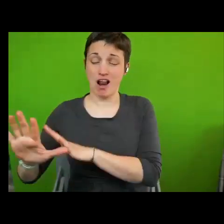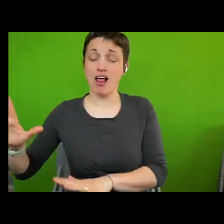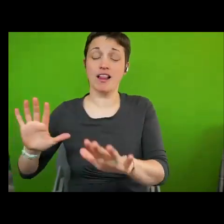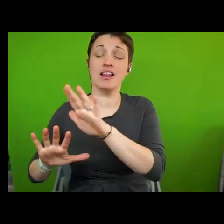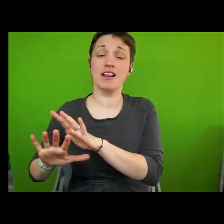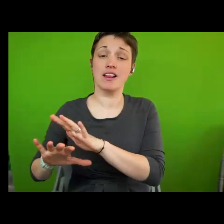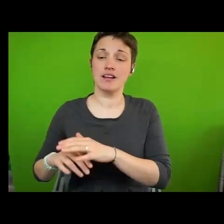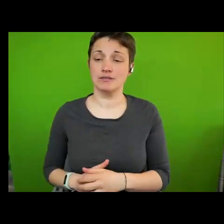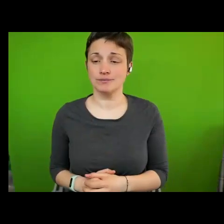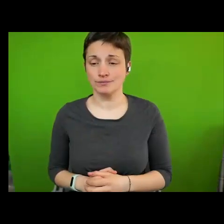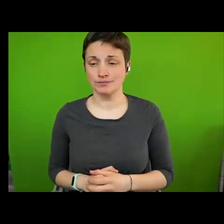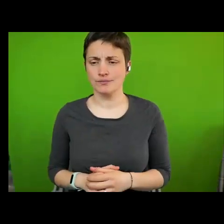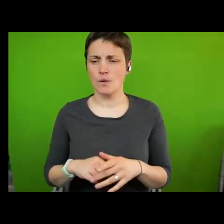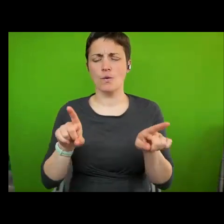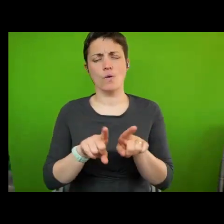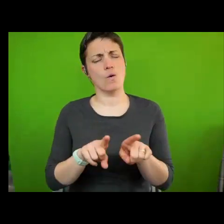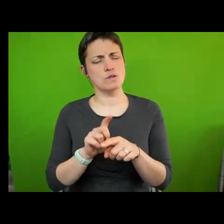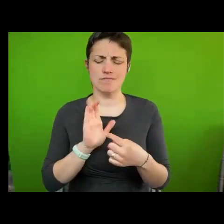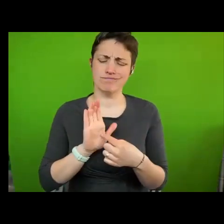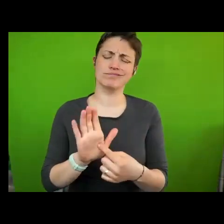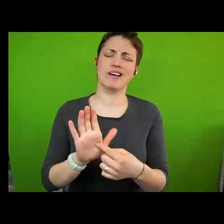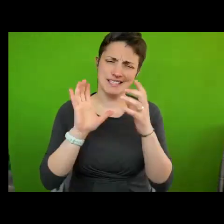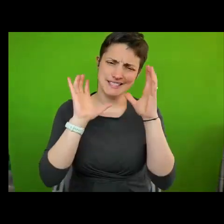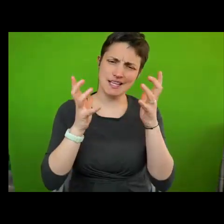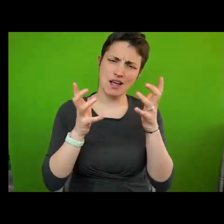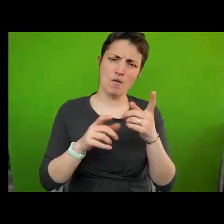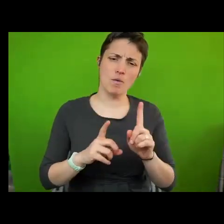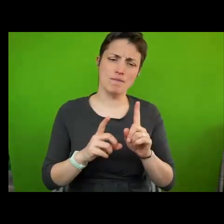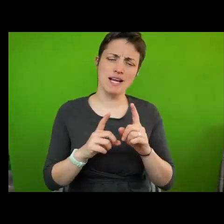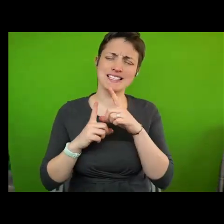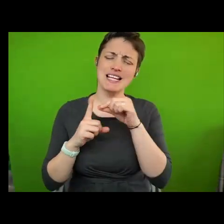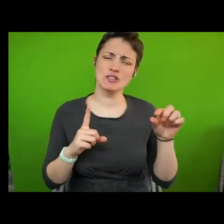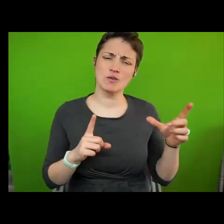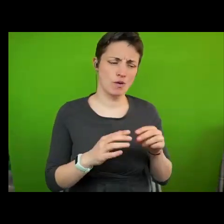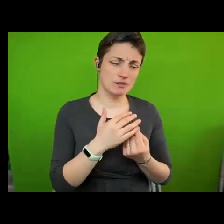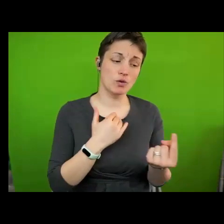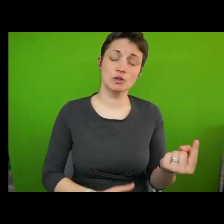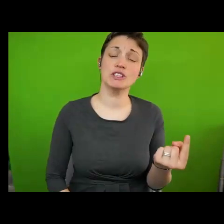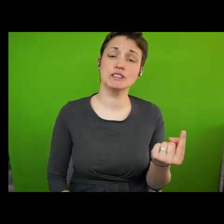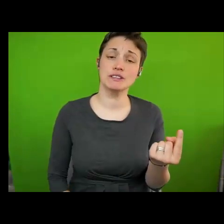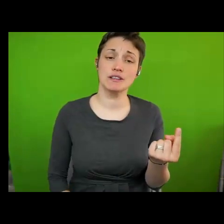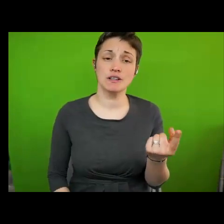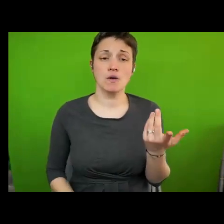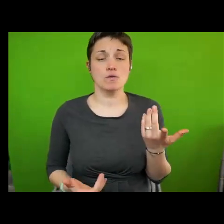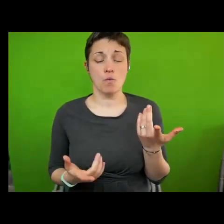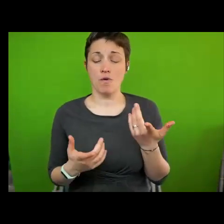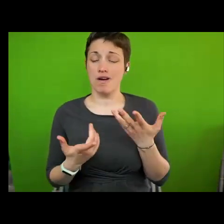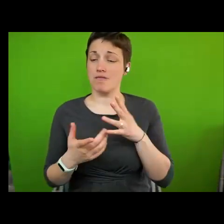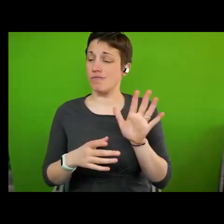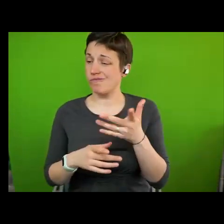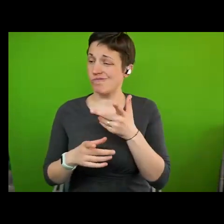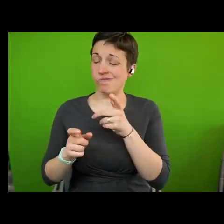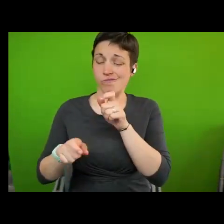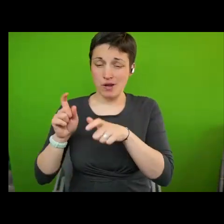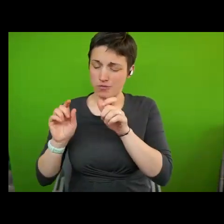We also highlight concerns about digital exclusion, as public service and welfare provision,